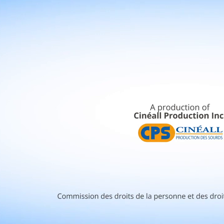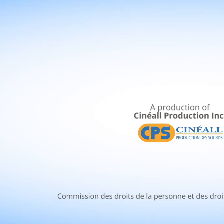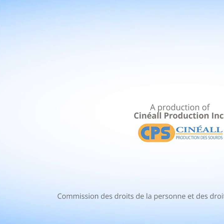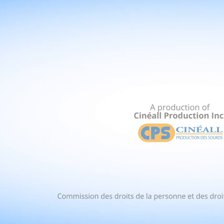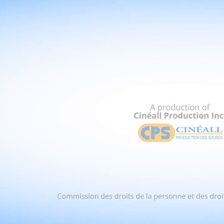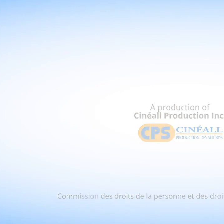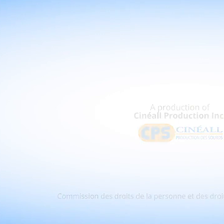www.fema.org